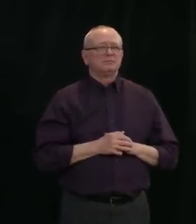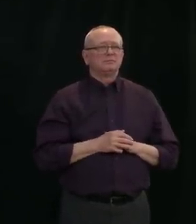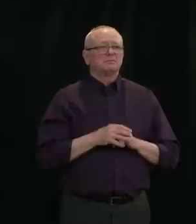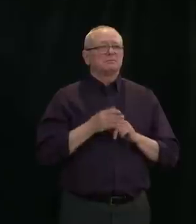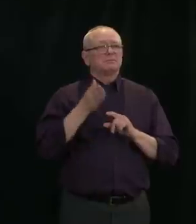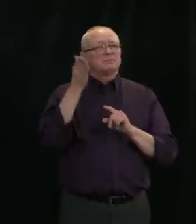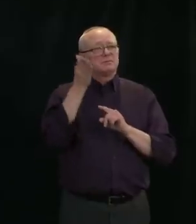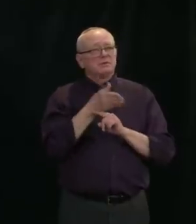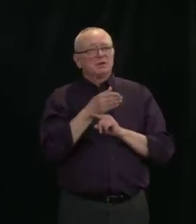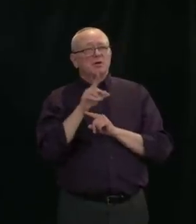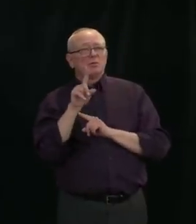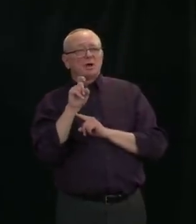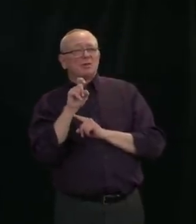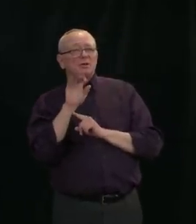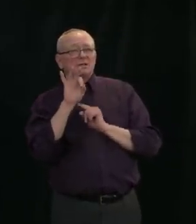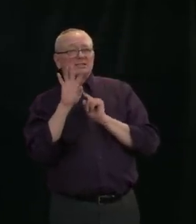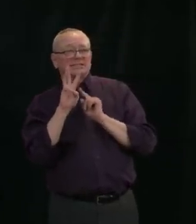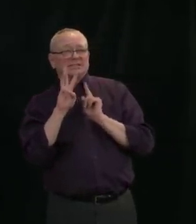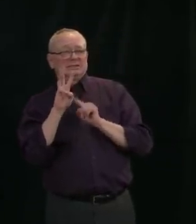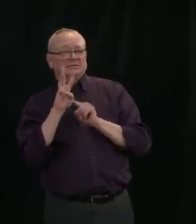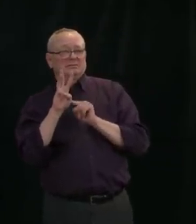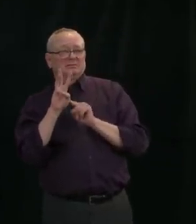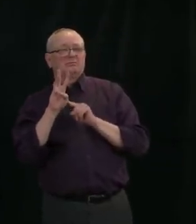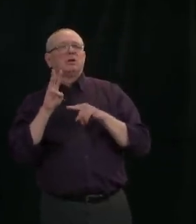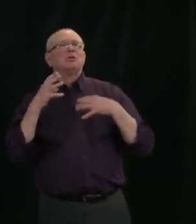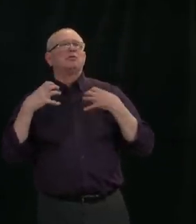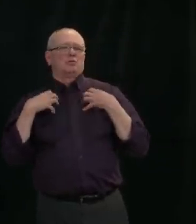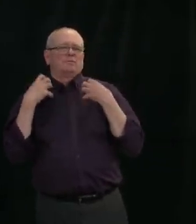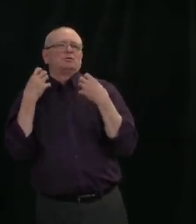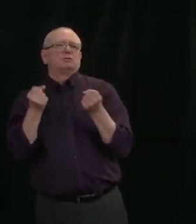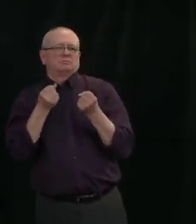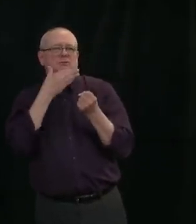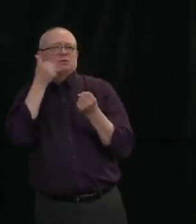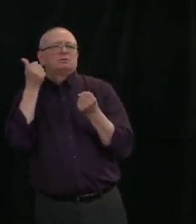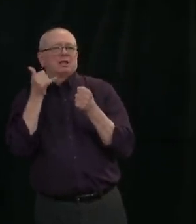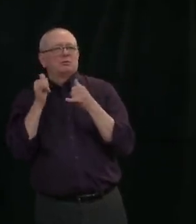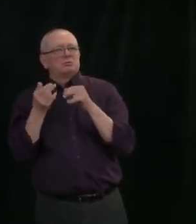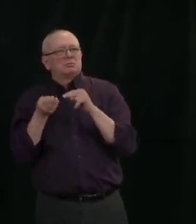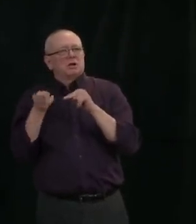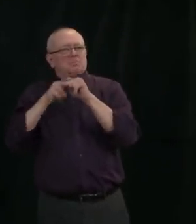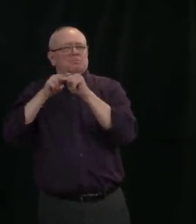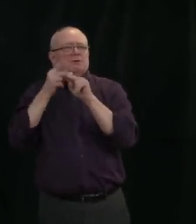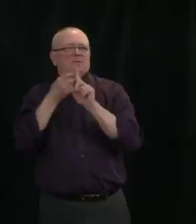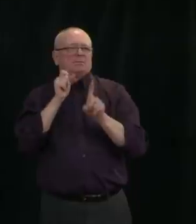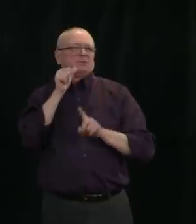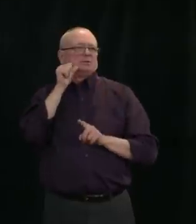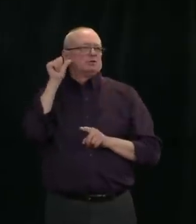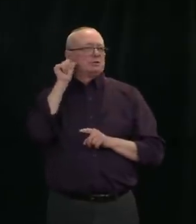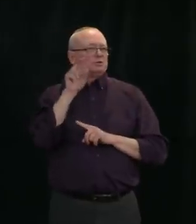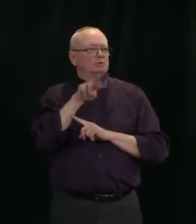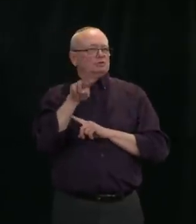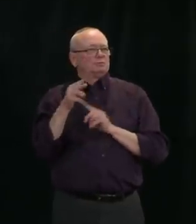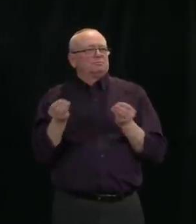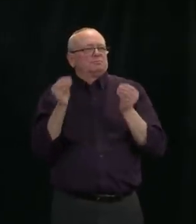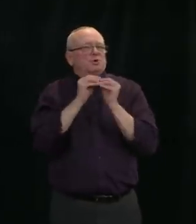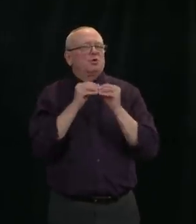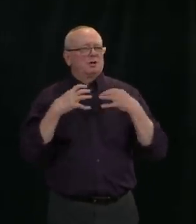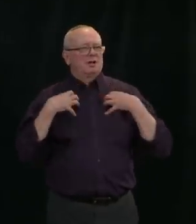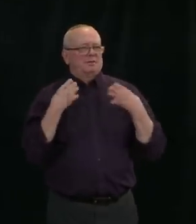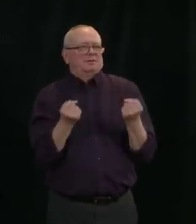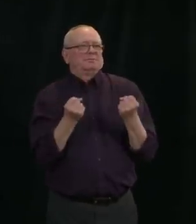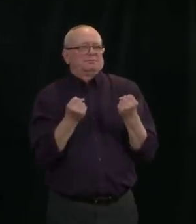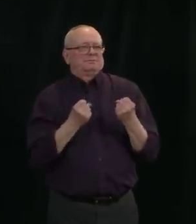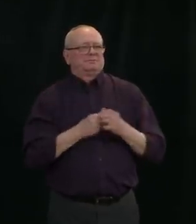have now recovered, which is 22 more than yesterday. We suspect 137 of our total cases may be